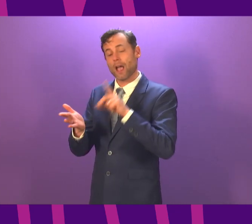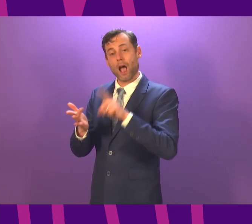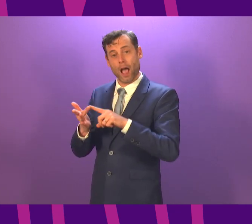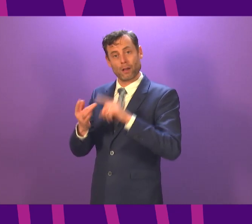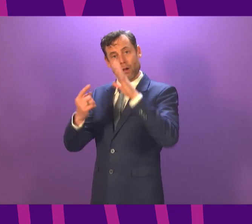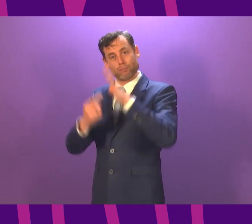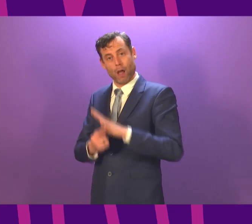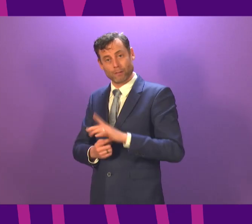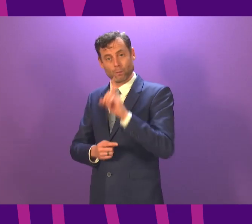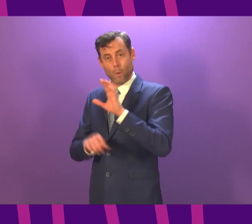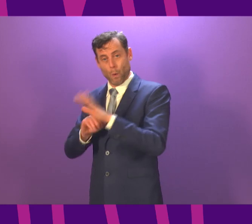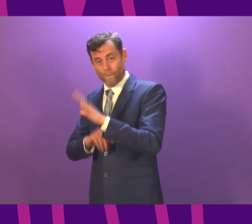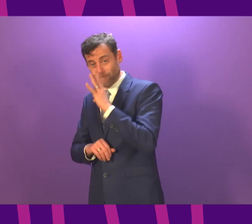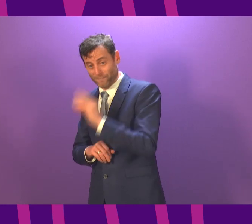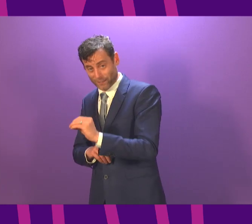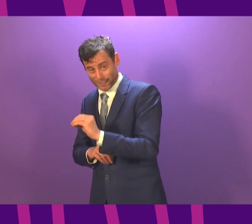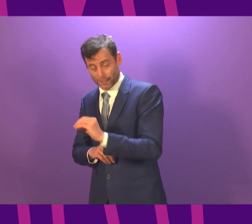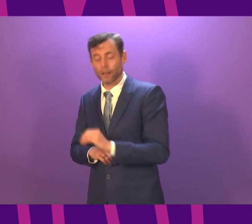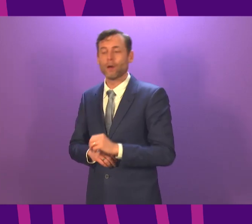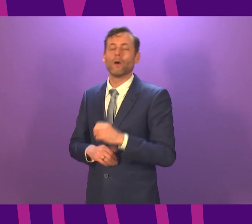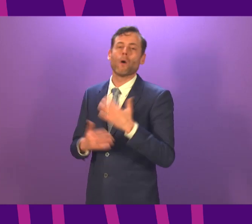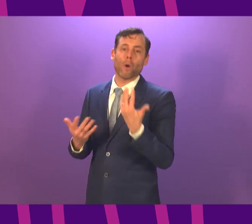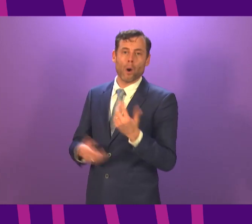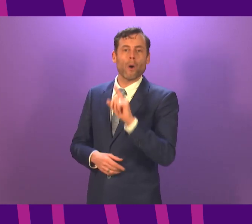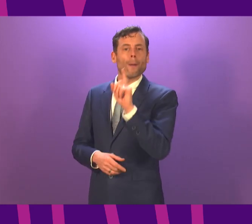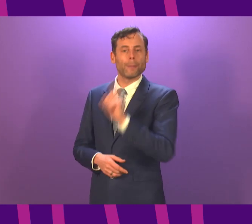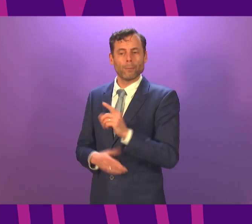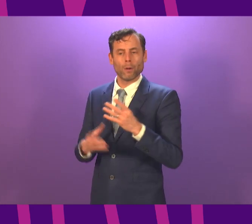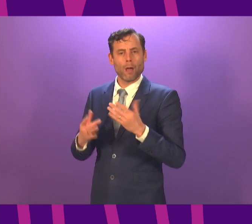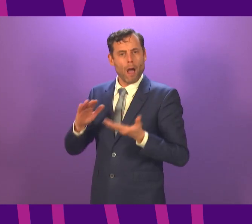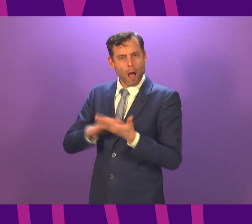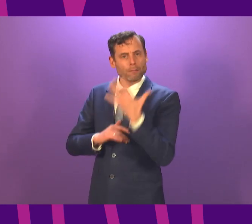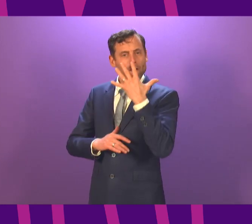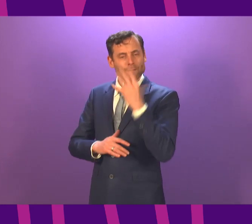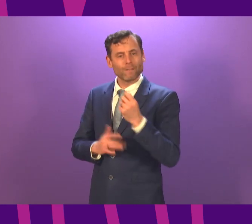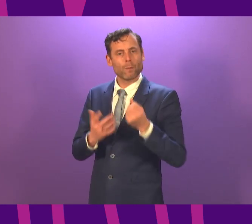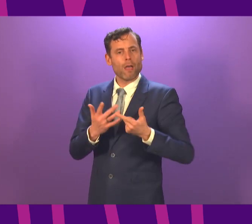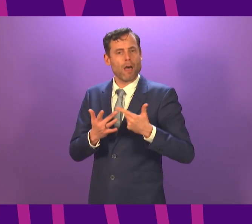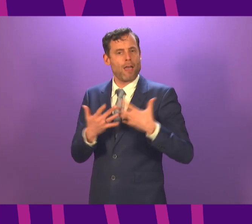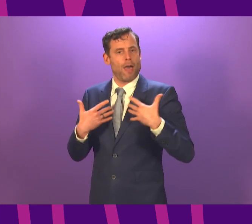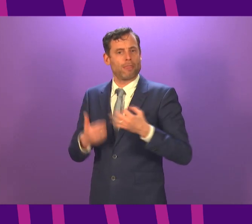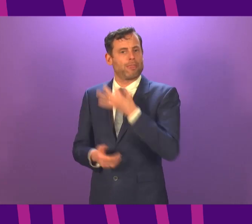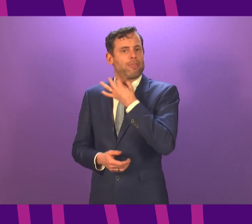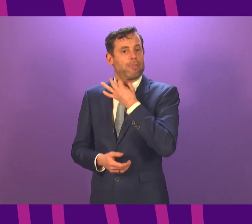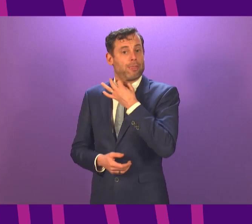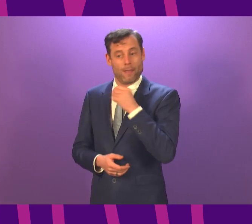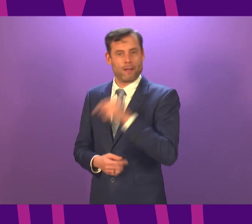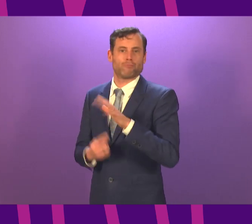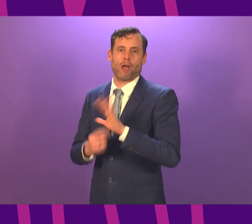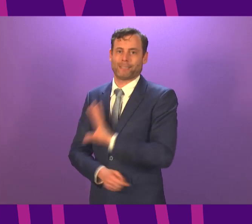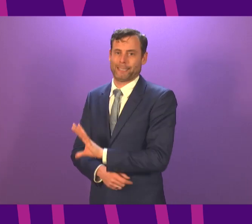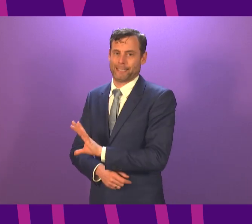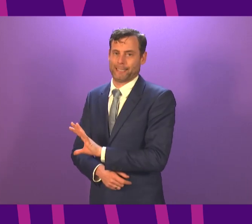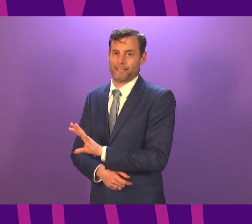under 50 with underlying health conditions many teachers will be in those groups and but for those that are not